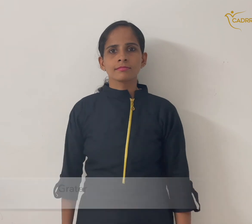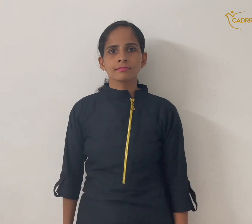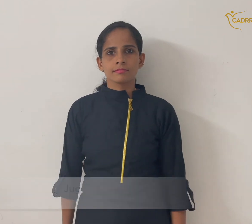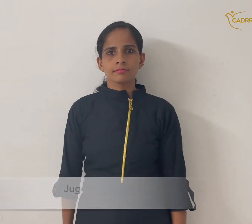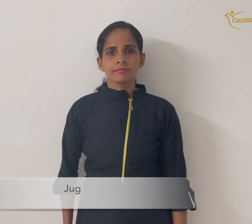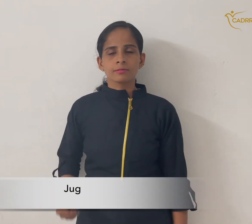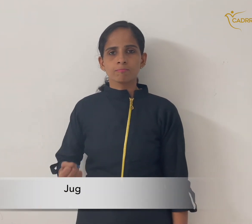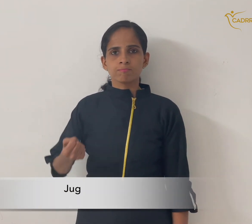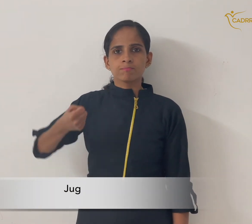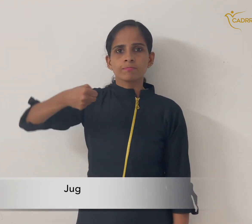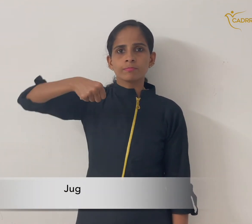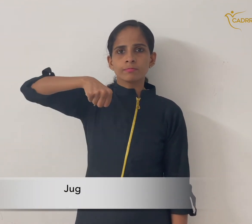jug